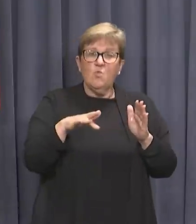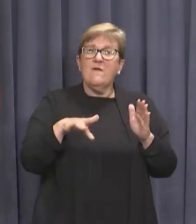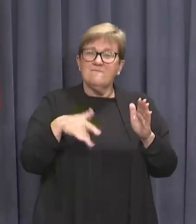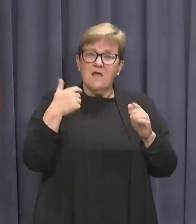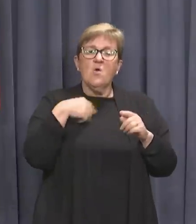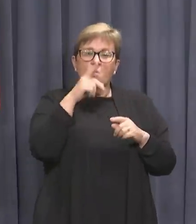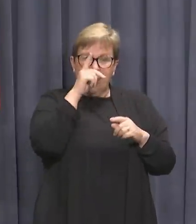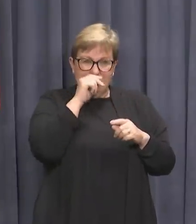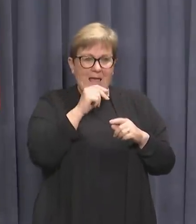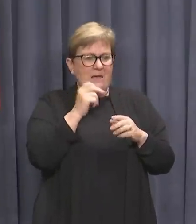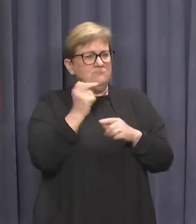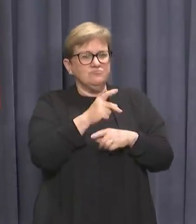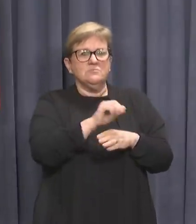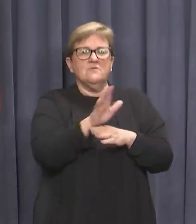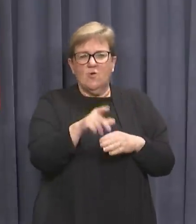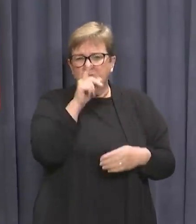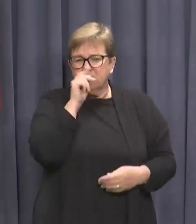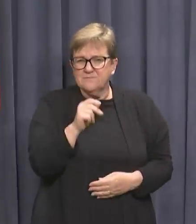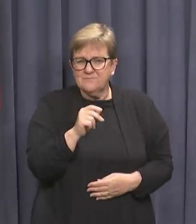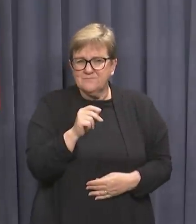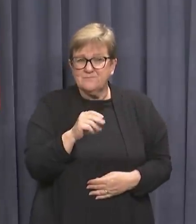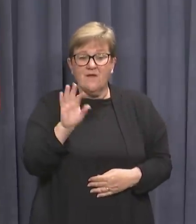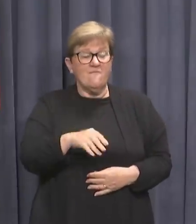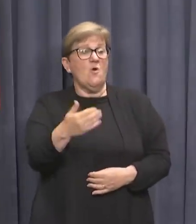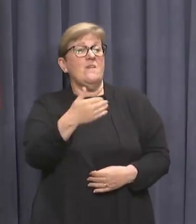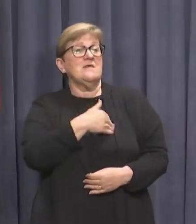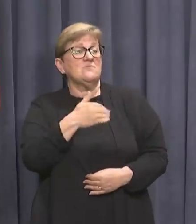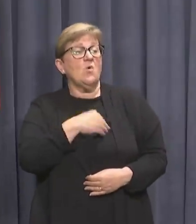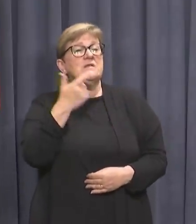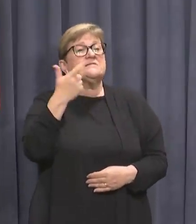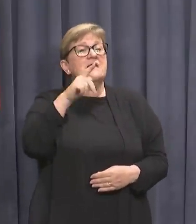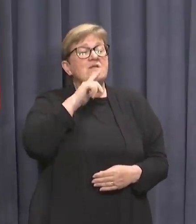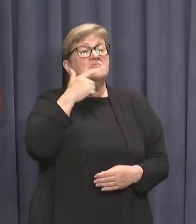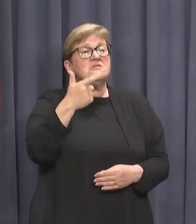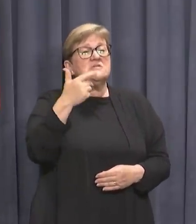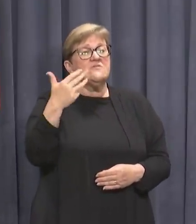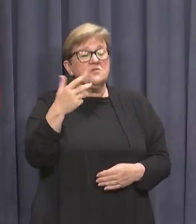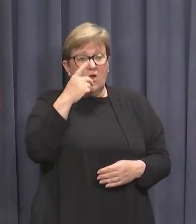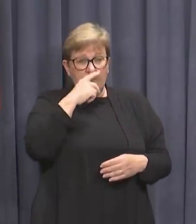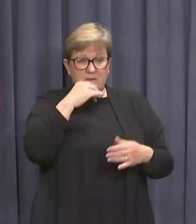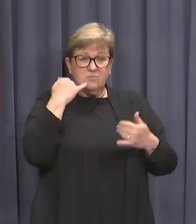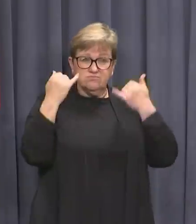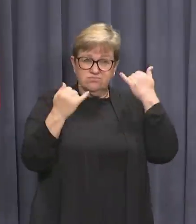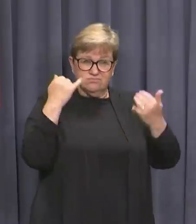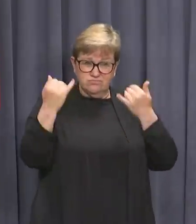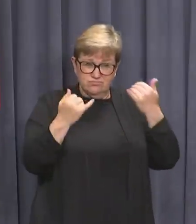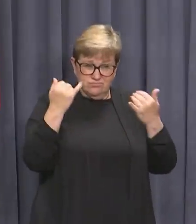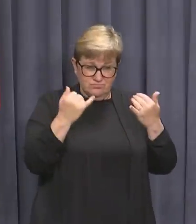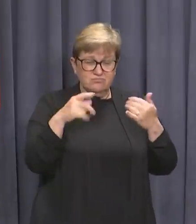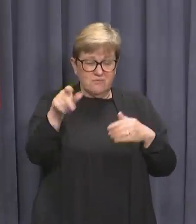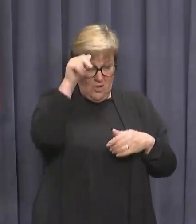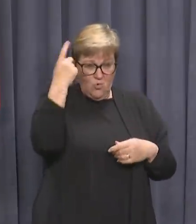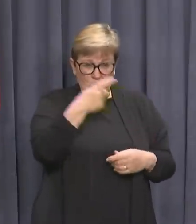we can remain on top of this outbreak. As of this morning 779 close contacts in total have been